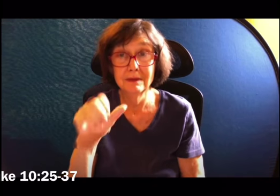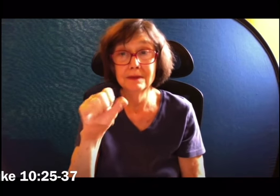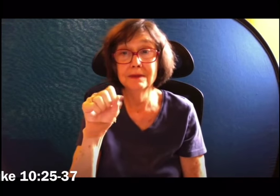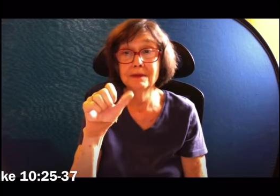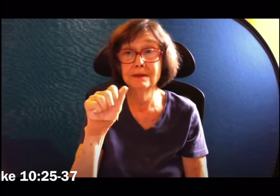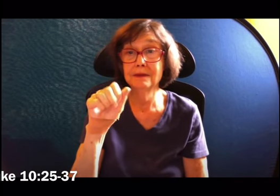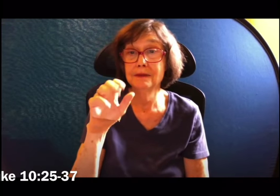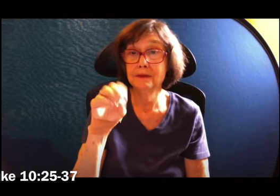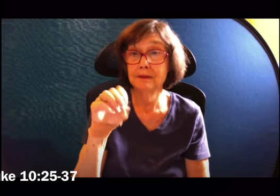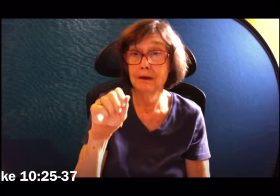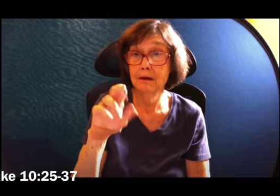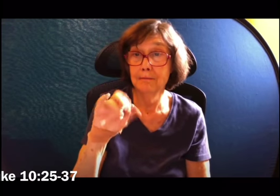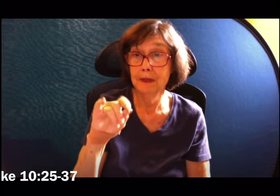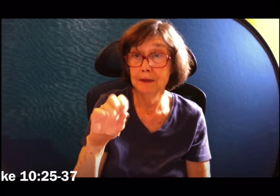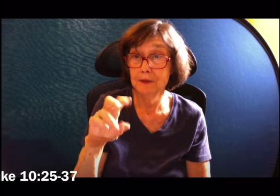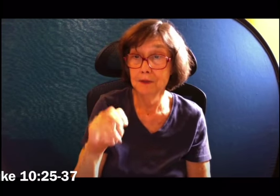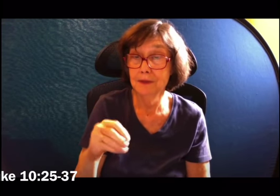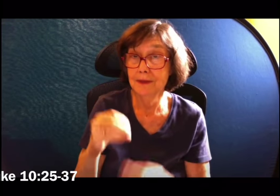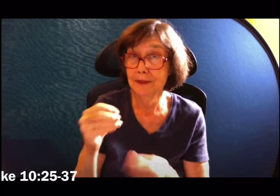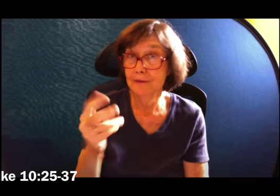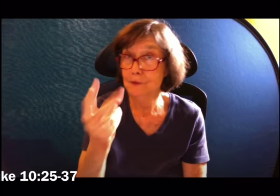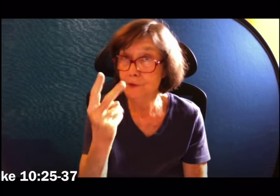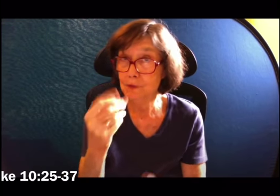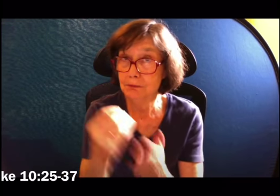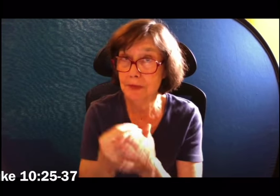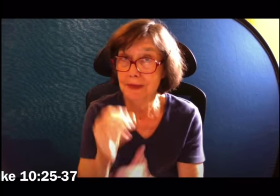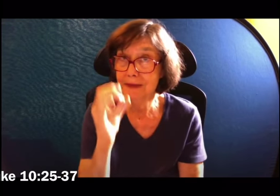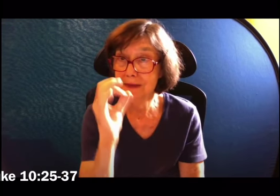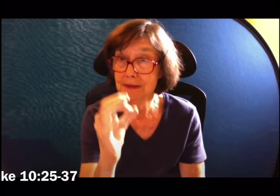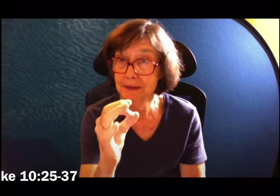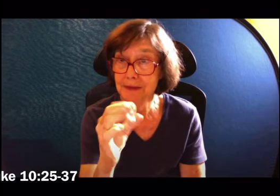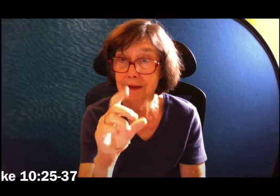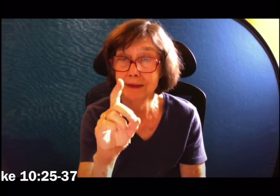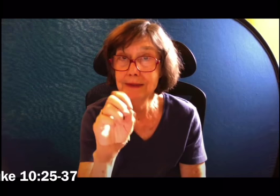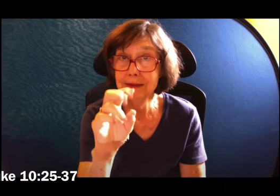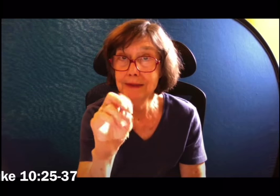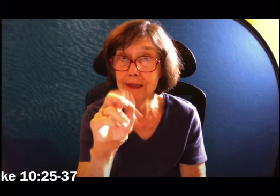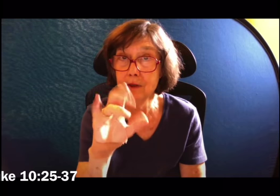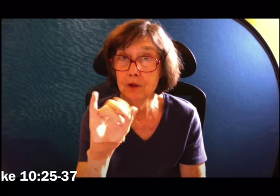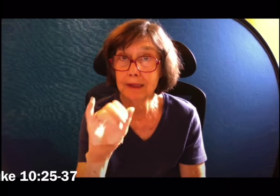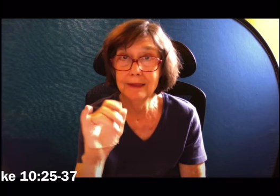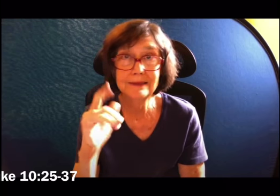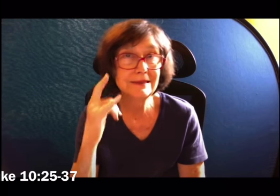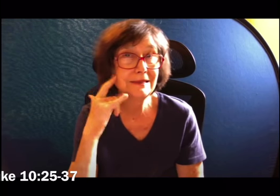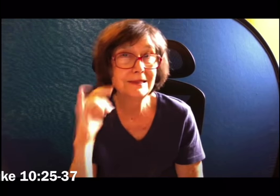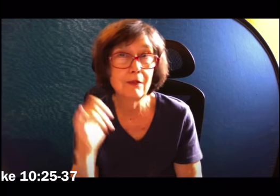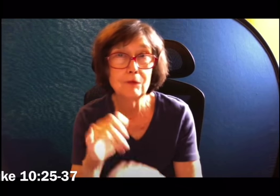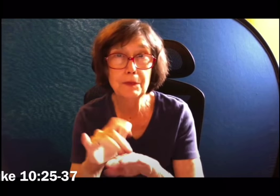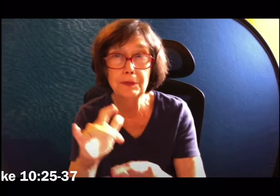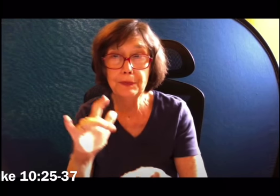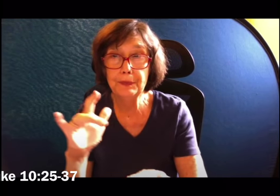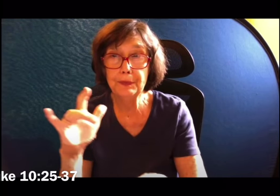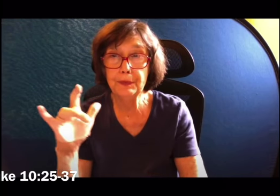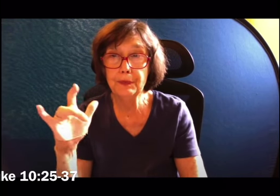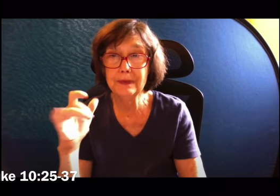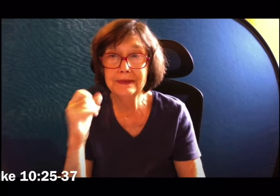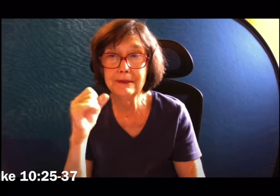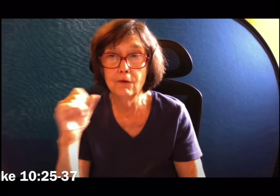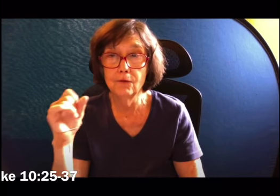The next day, he took out two silver coins and gave them to the innkeeper with